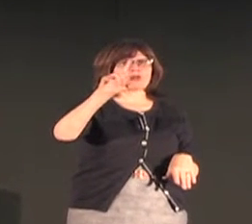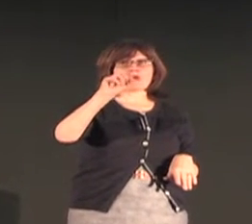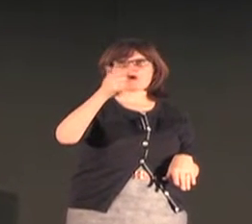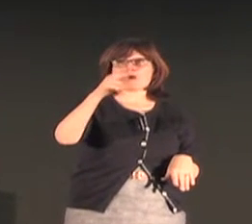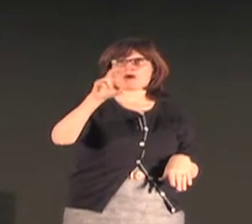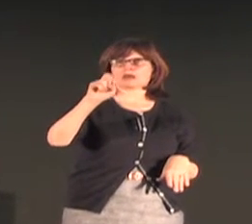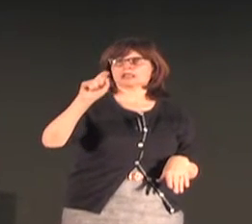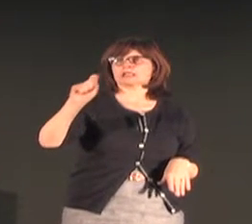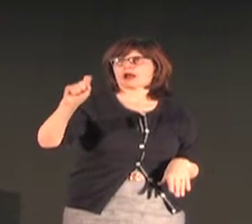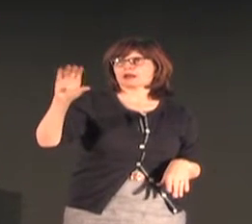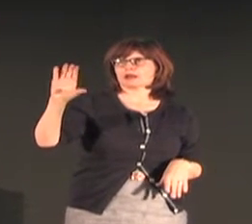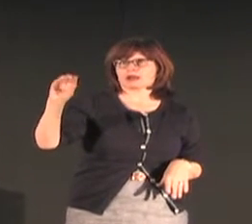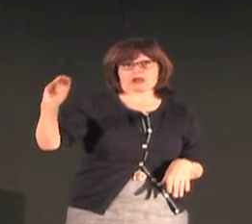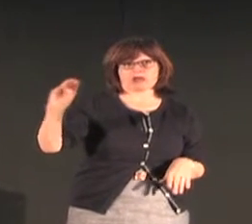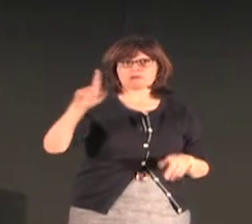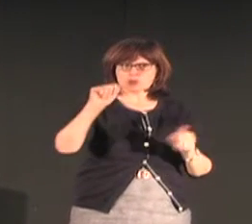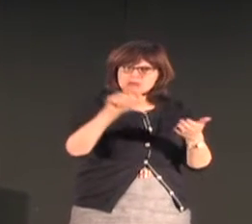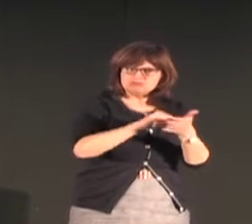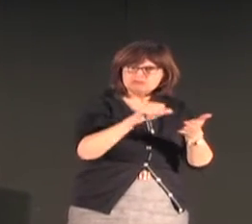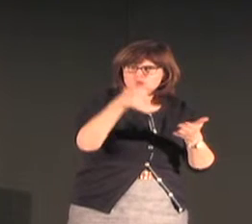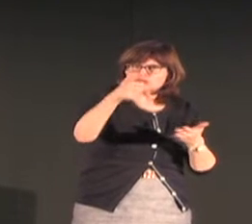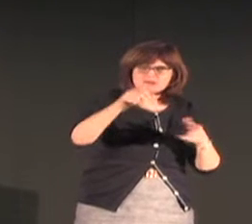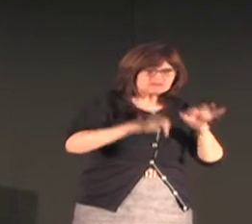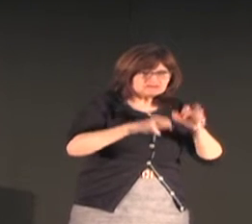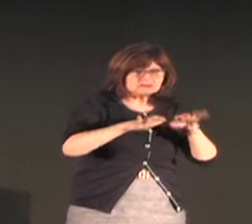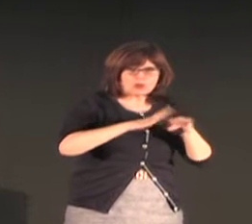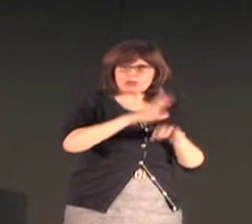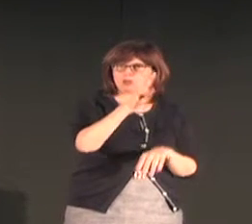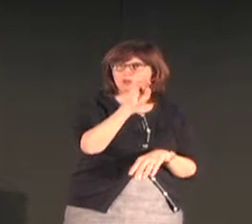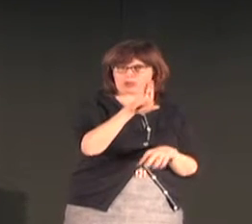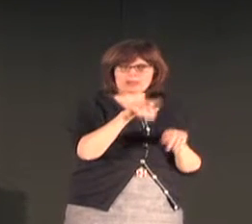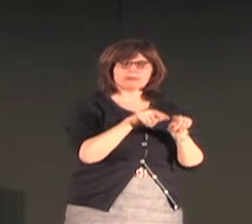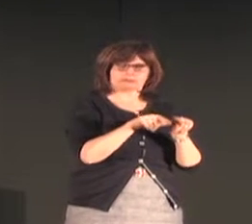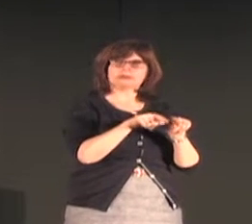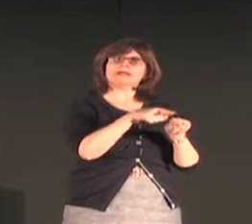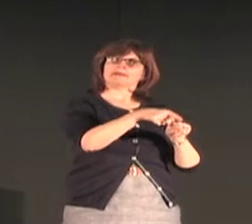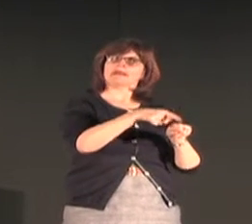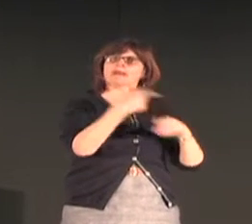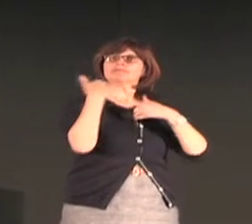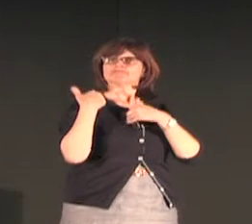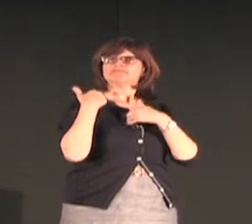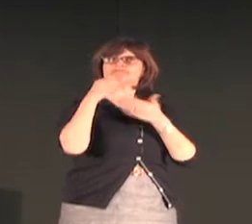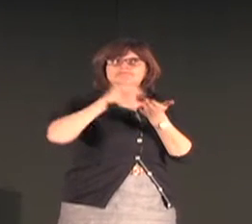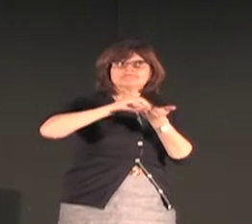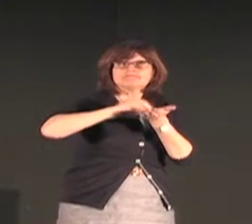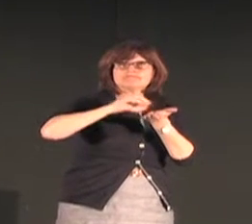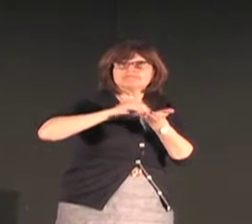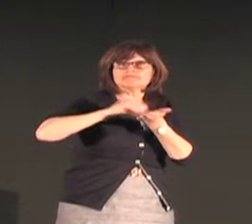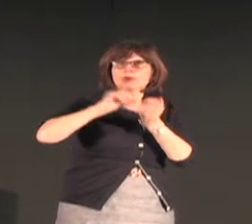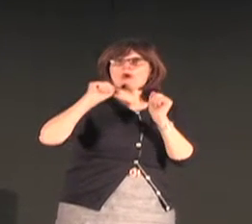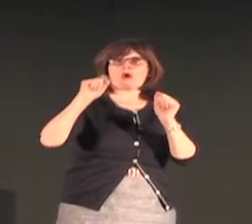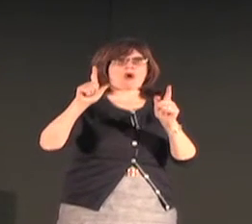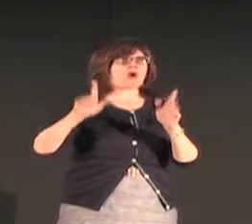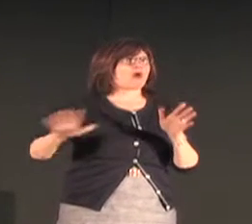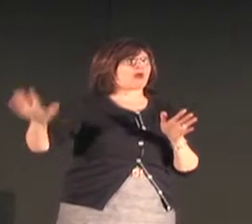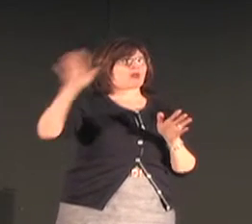epnolog.com, and if you check that out online,